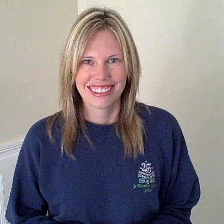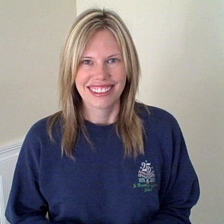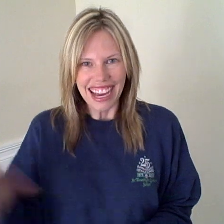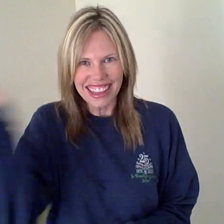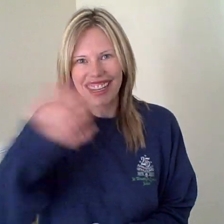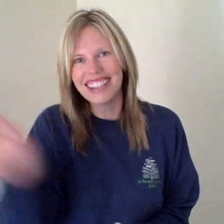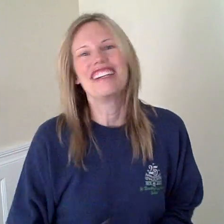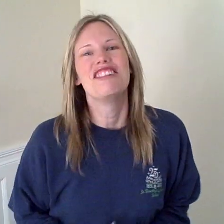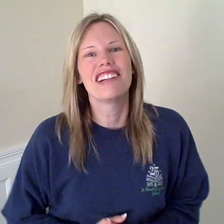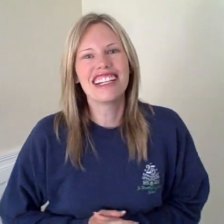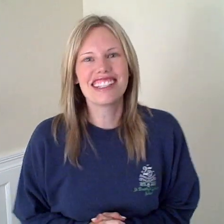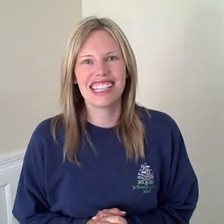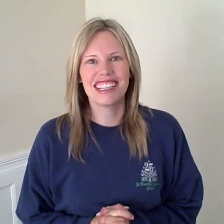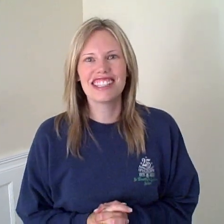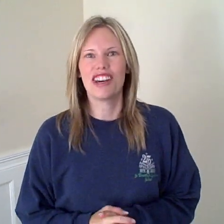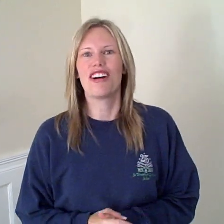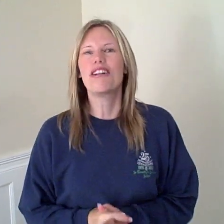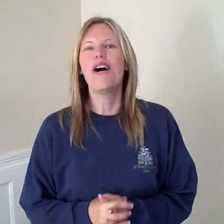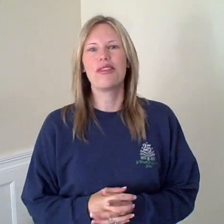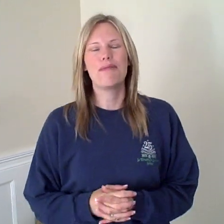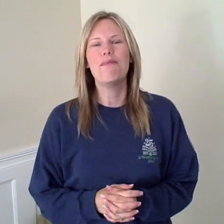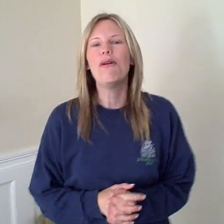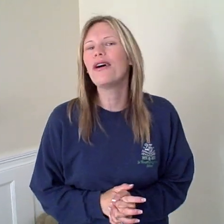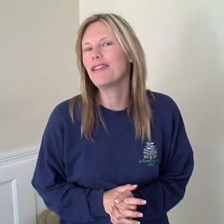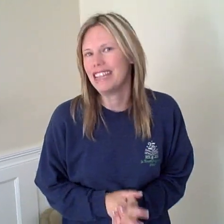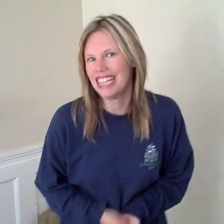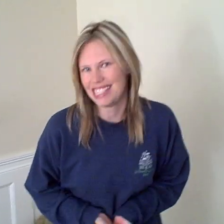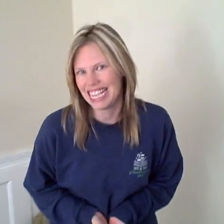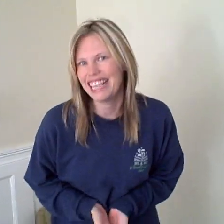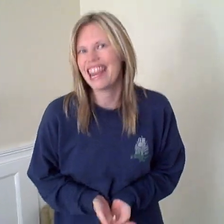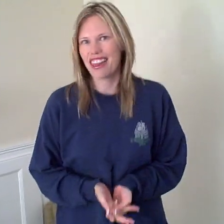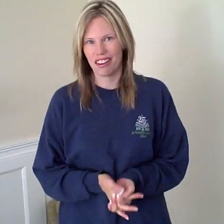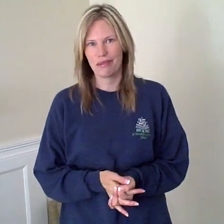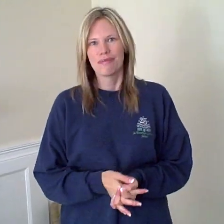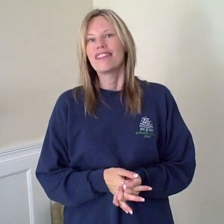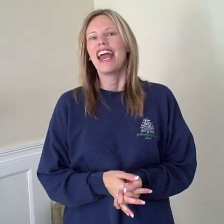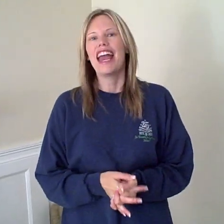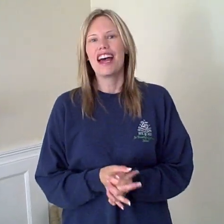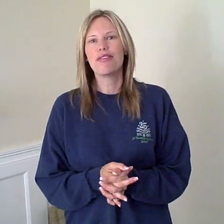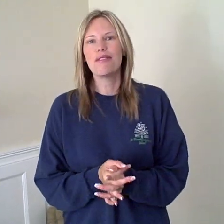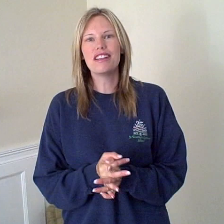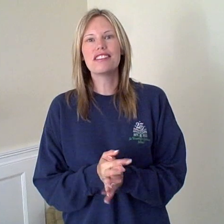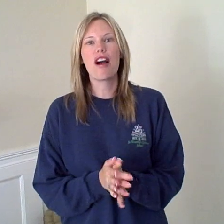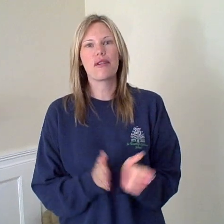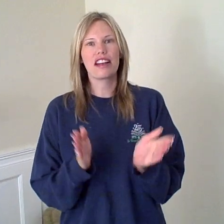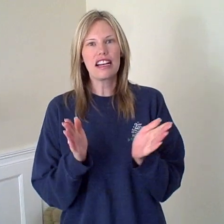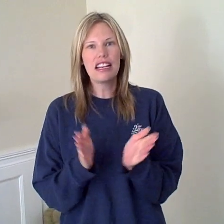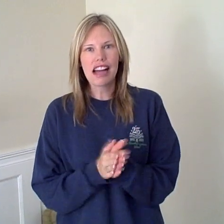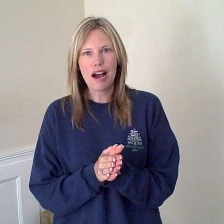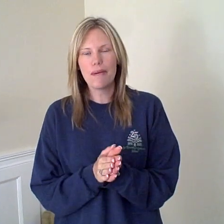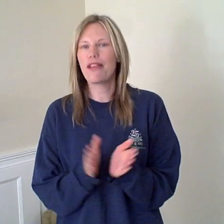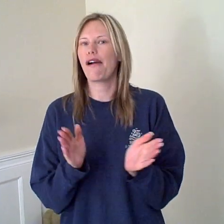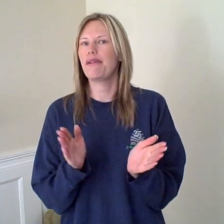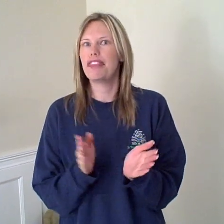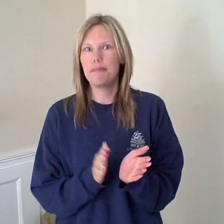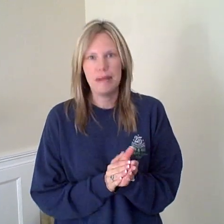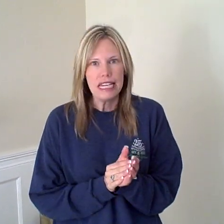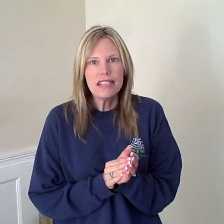Hi there! We're going to sing the song called The More We Get Together. And through the song we're going to clap along with the beat.